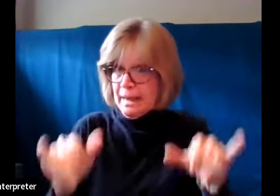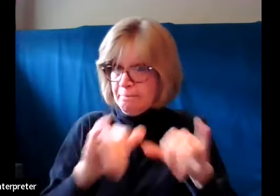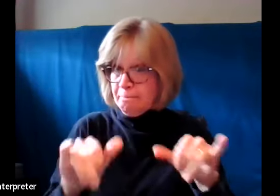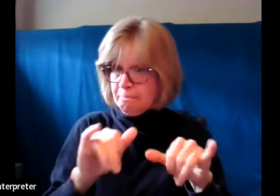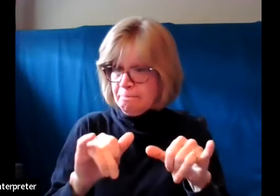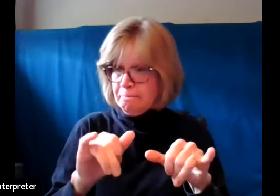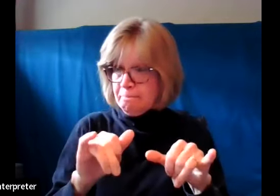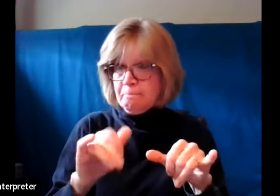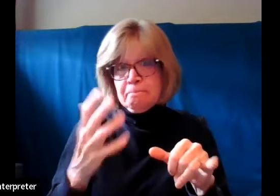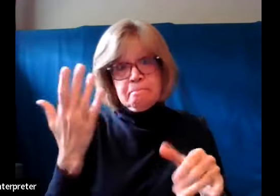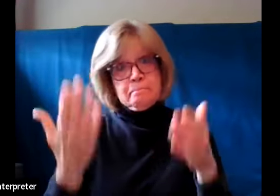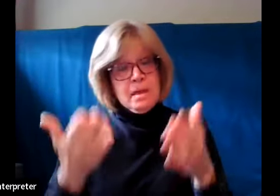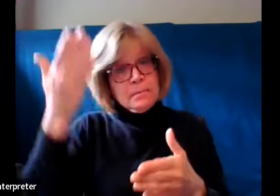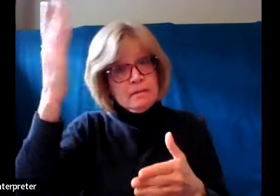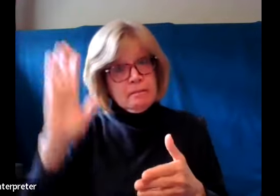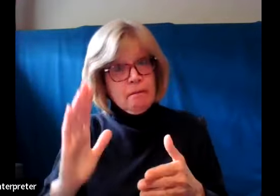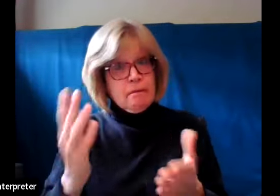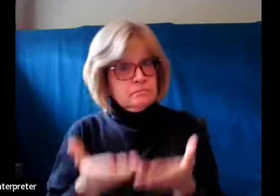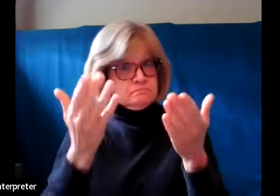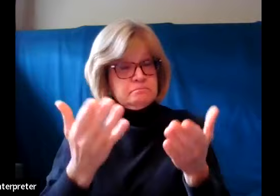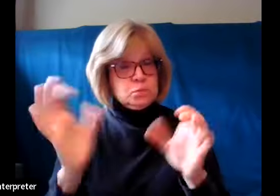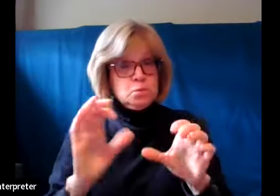something new and different that we're hearing.